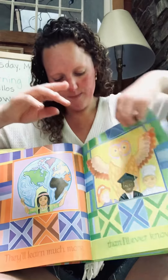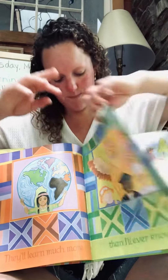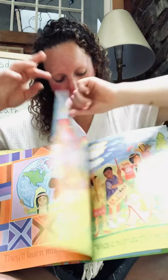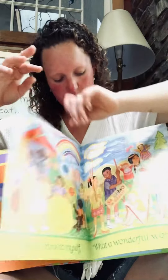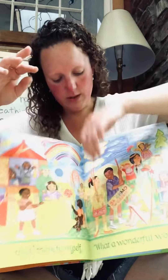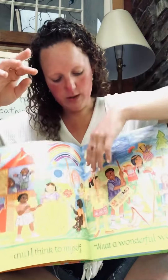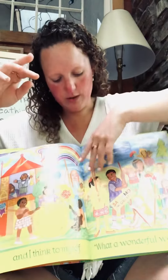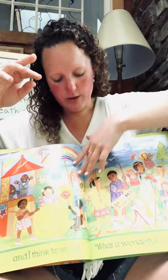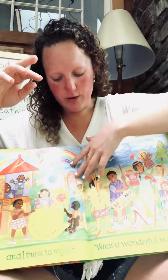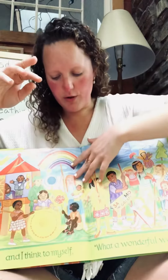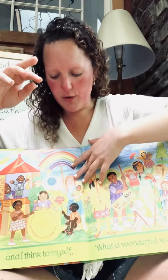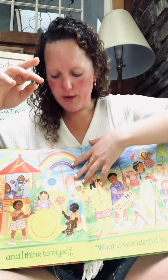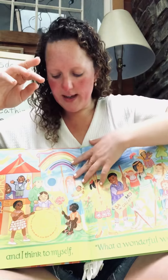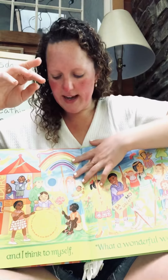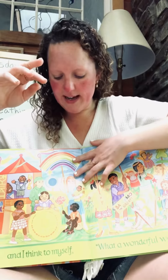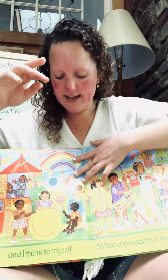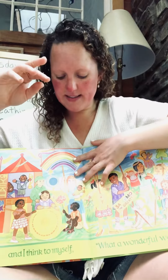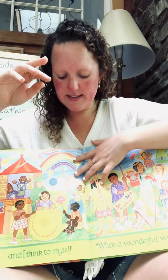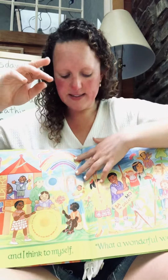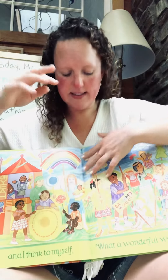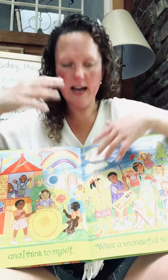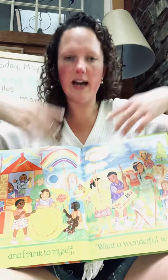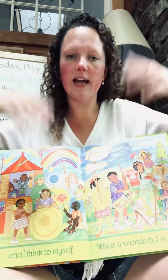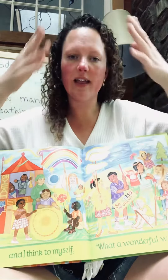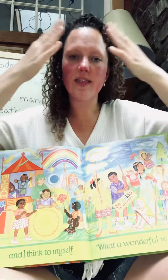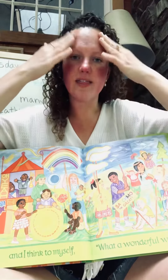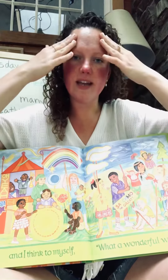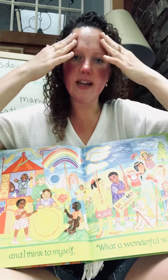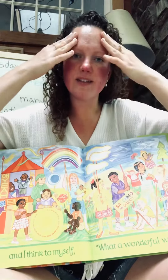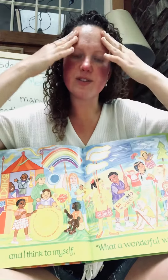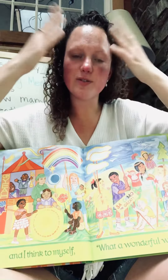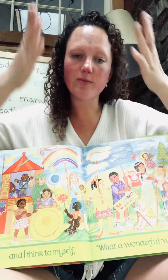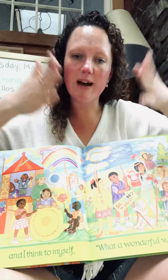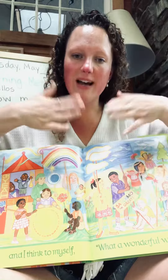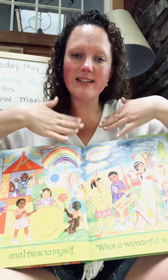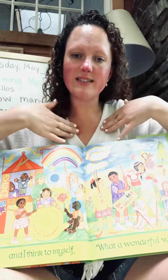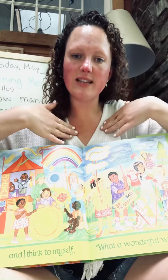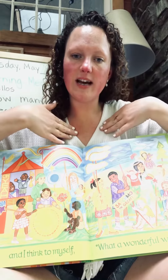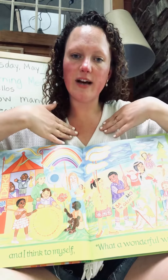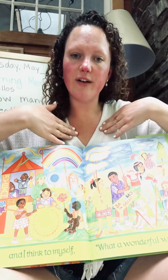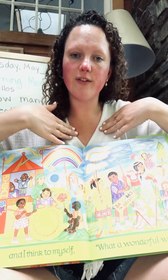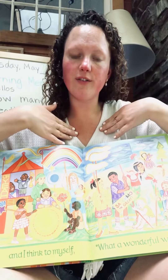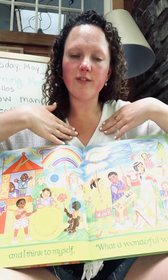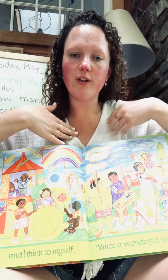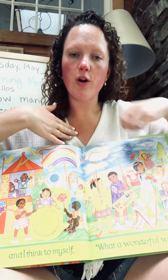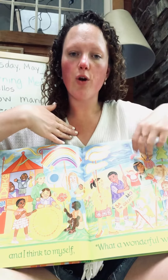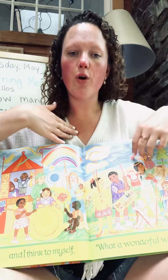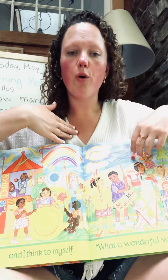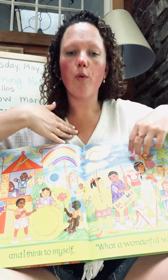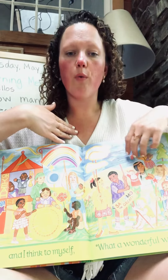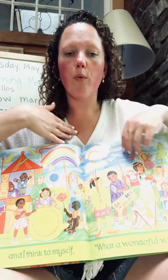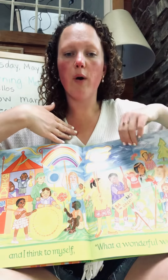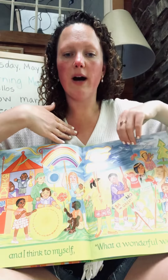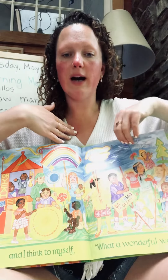Oh yes, I think to myself, what